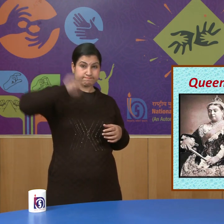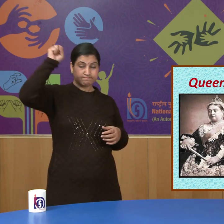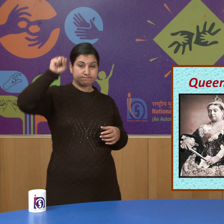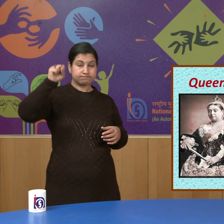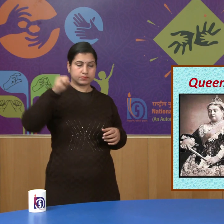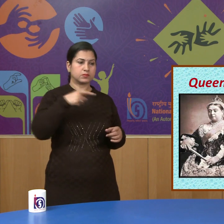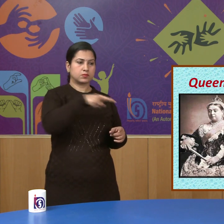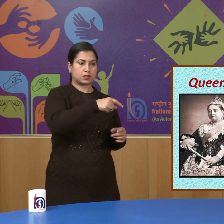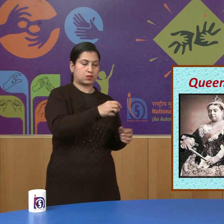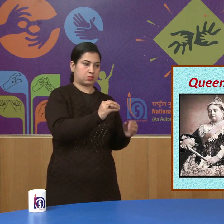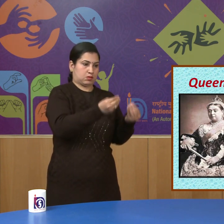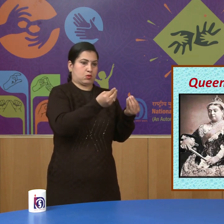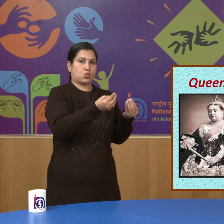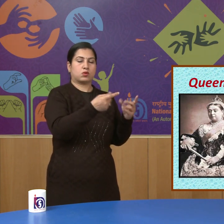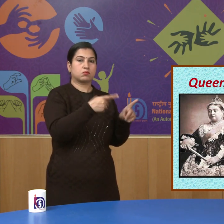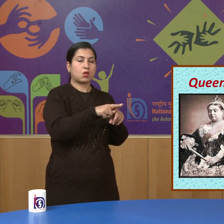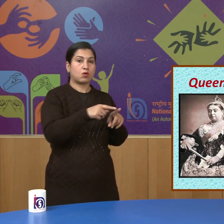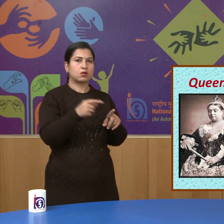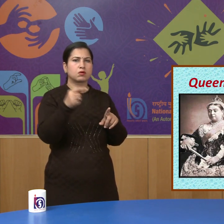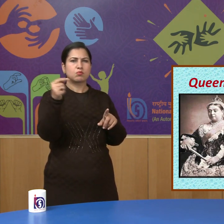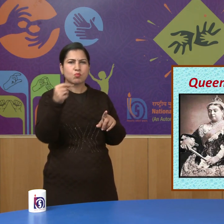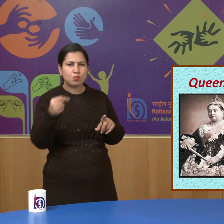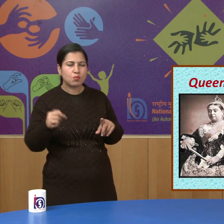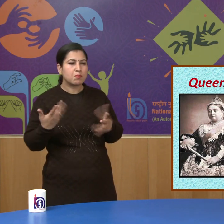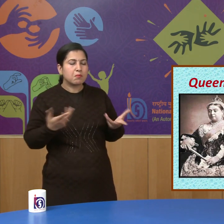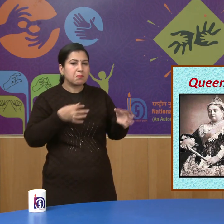now we will discuss them one by one